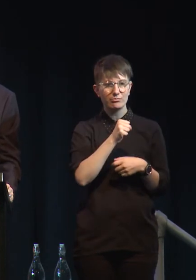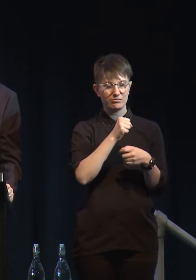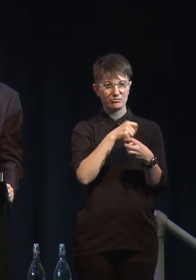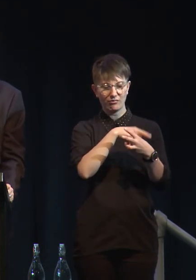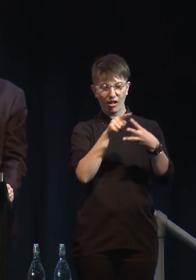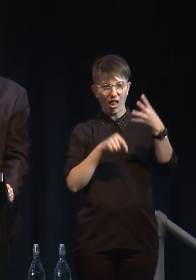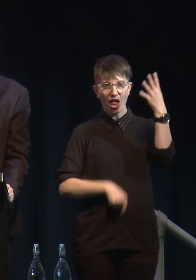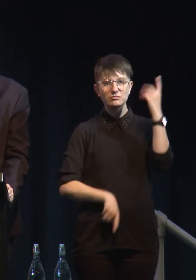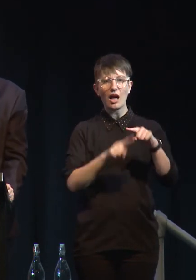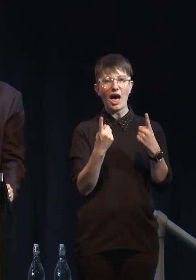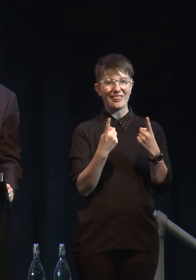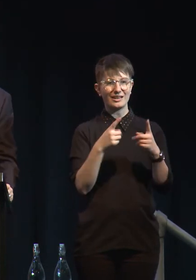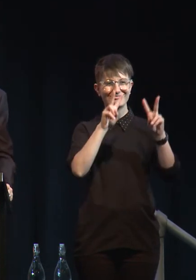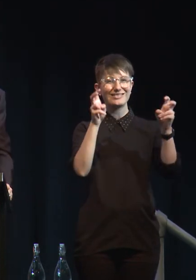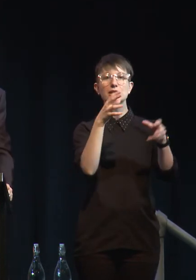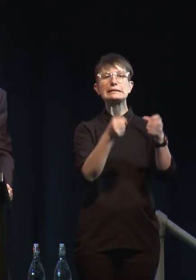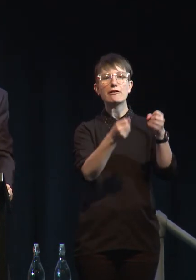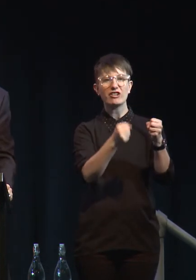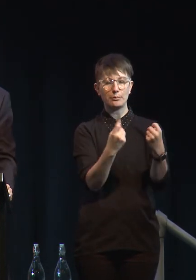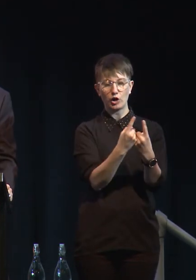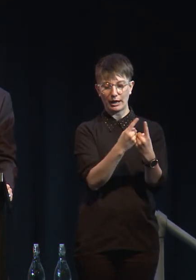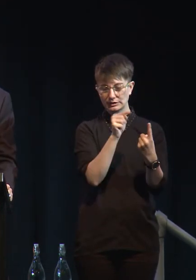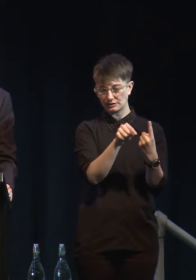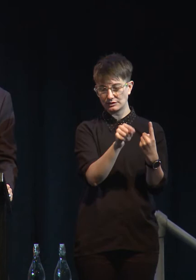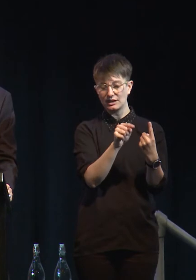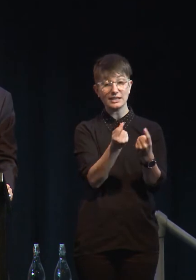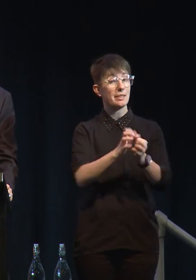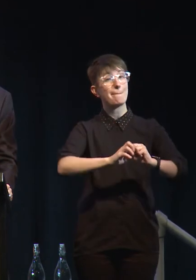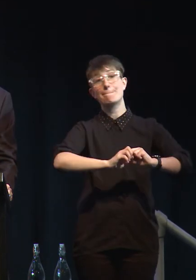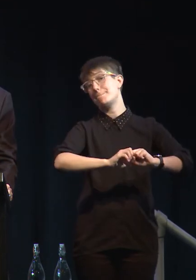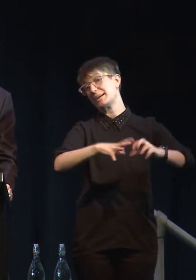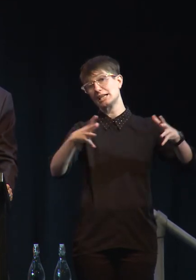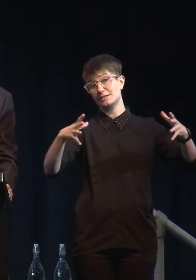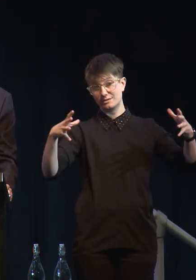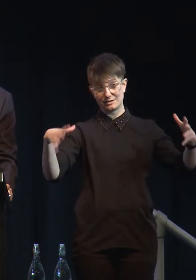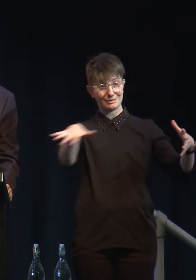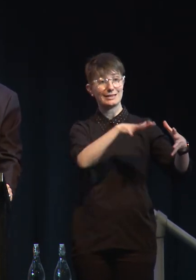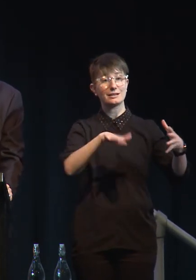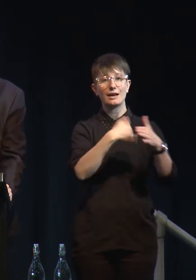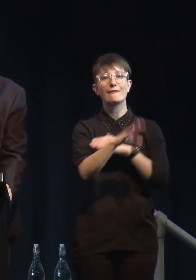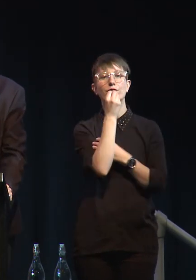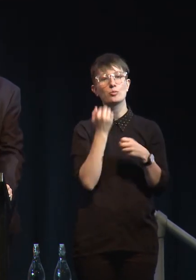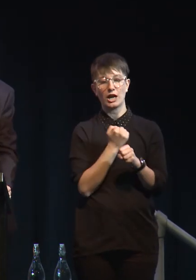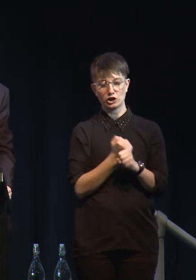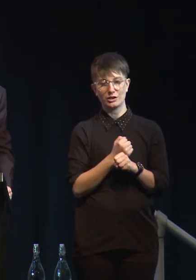It is the fastest-growing sector in the food production. Alternative milks...